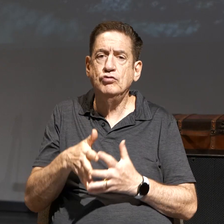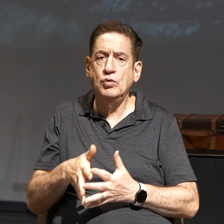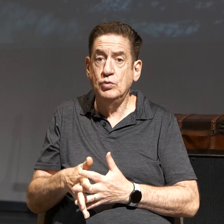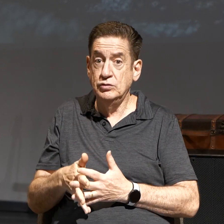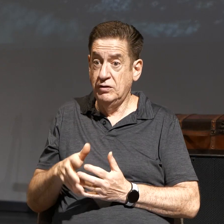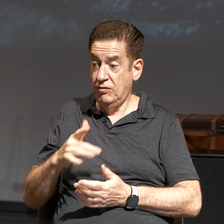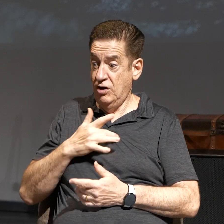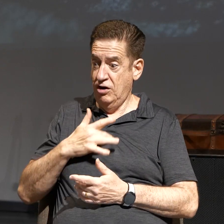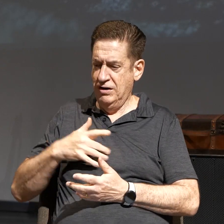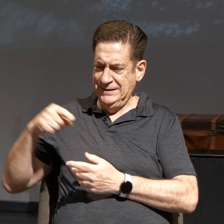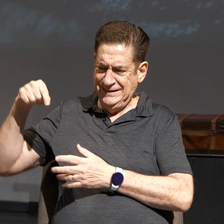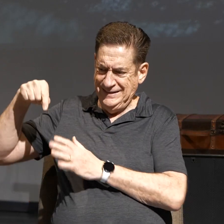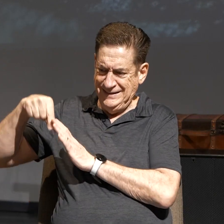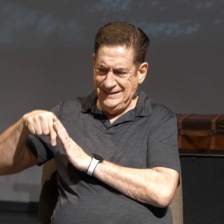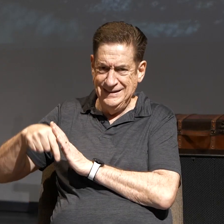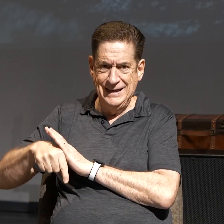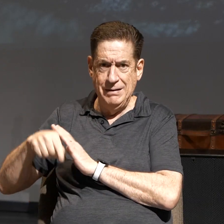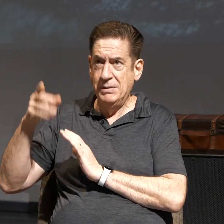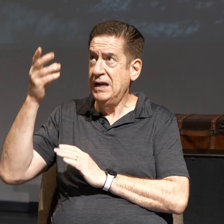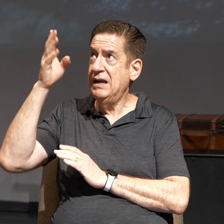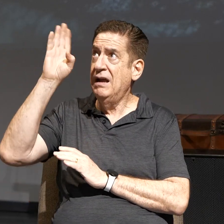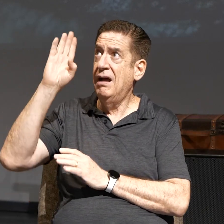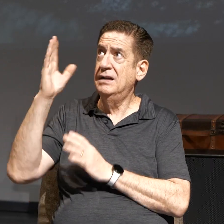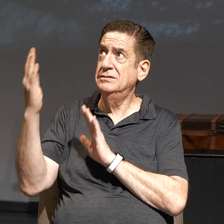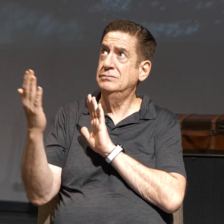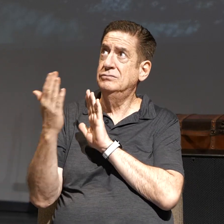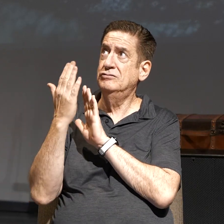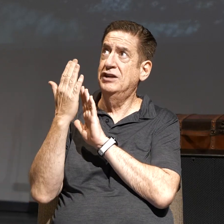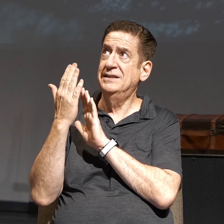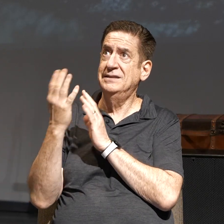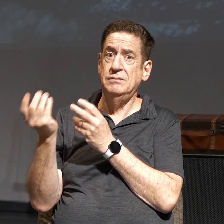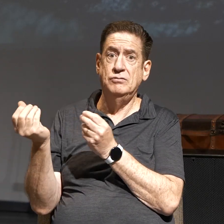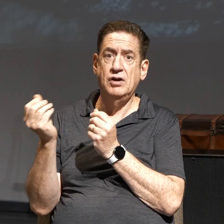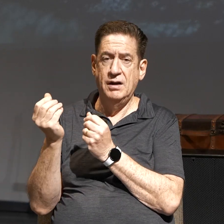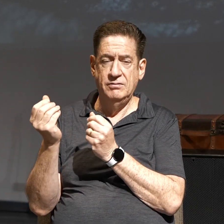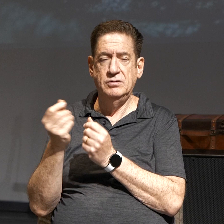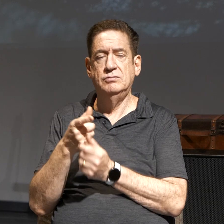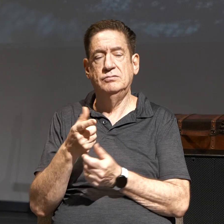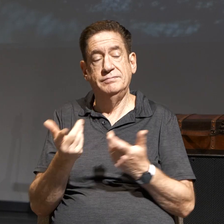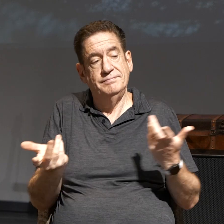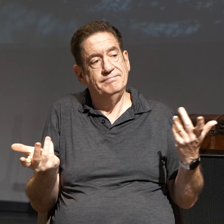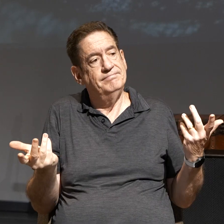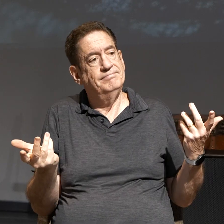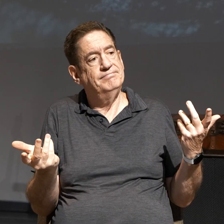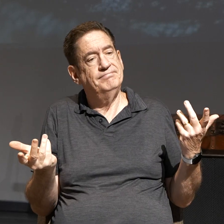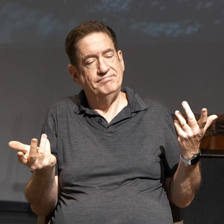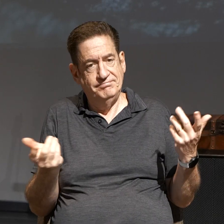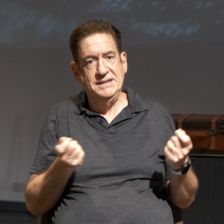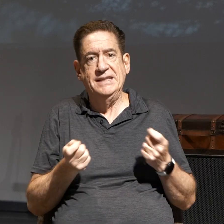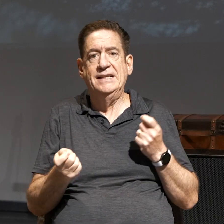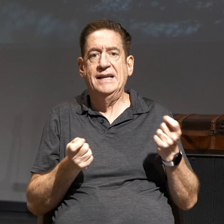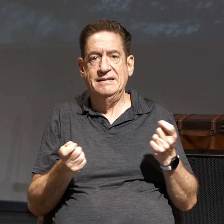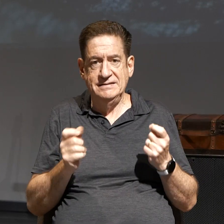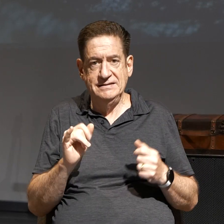heart are down deep into God's presence and providence, you can shrug it off. You can handle it. You move on.